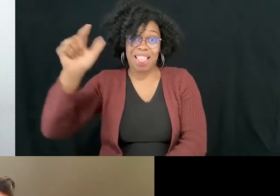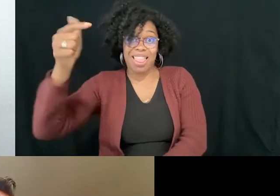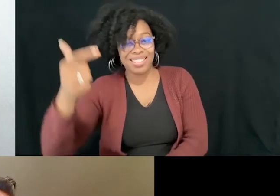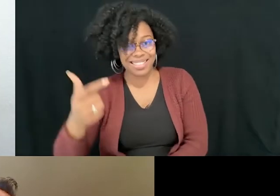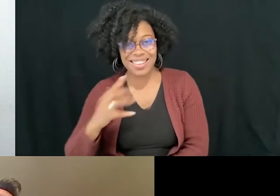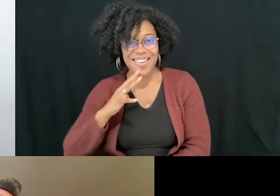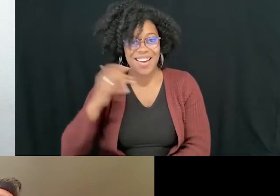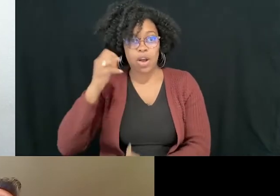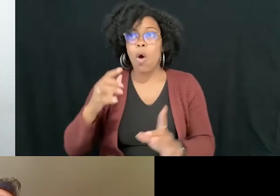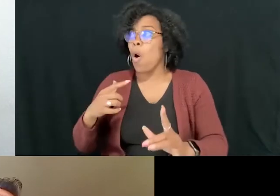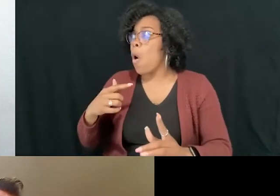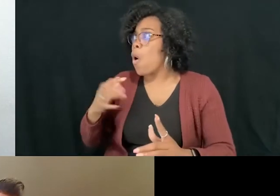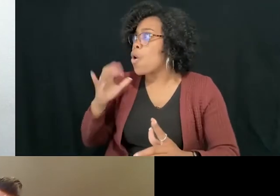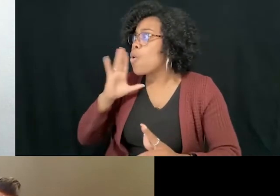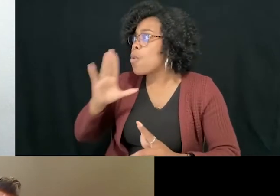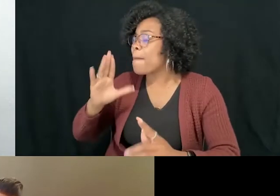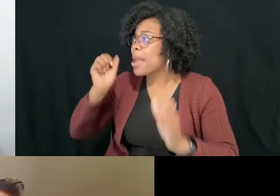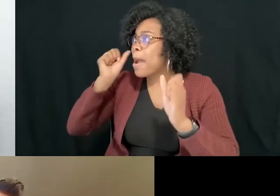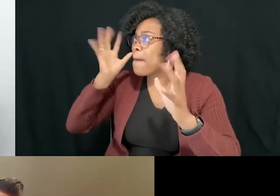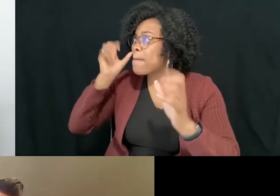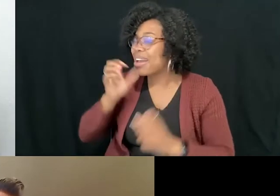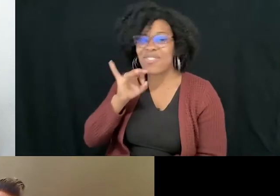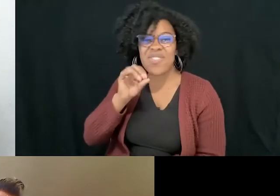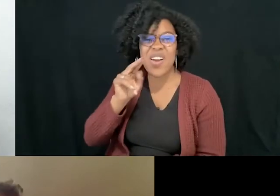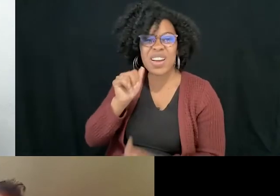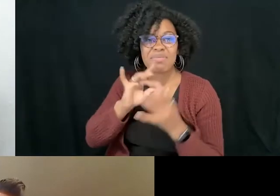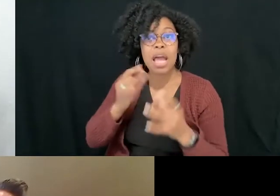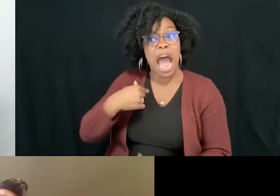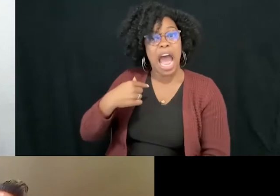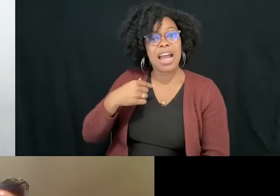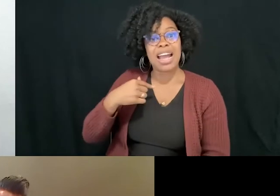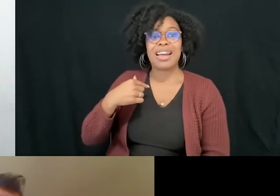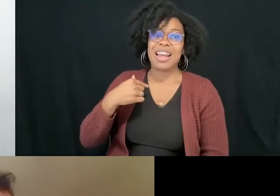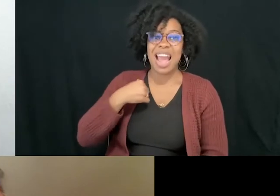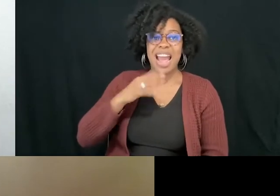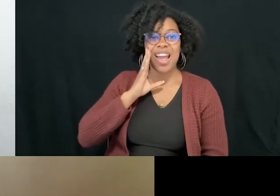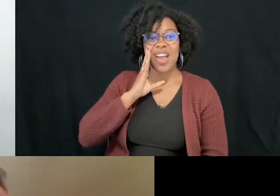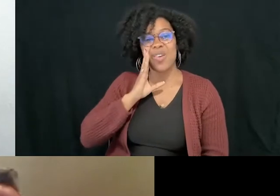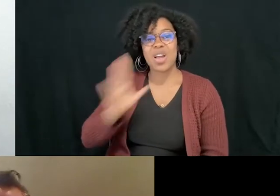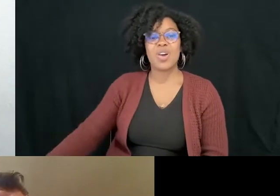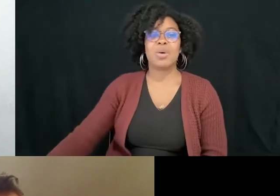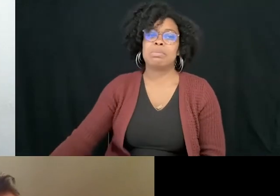That would be amazing. I would be reading that book. That would be so amazing. Well, we're working.